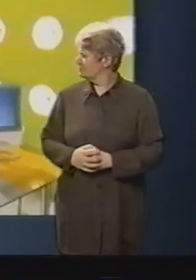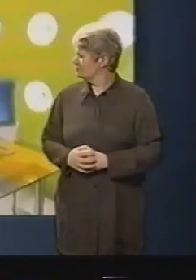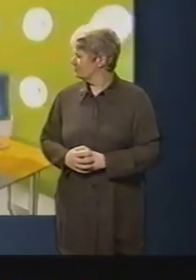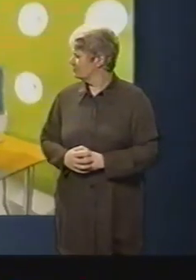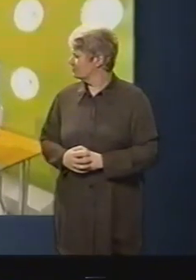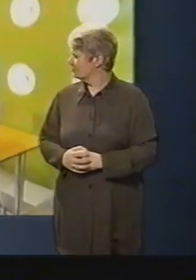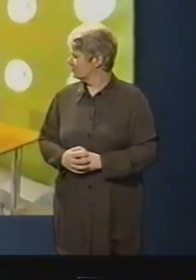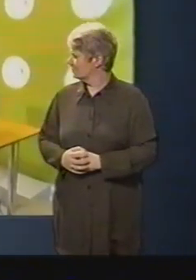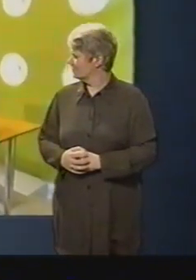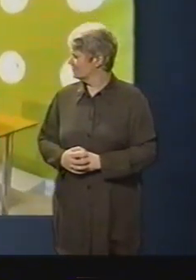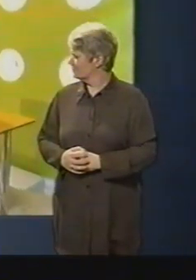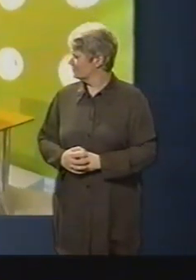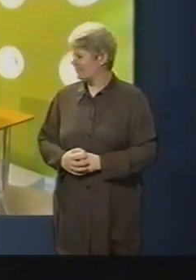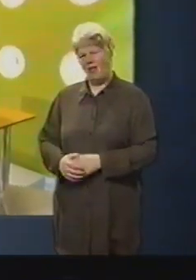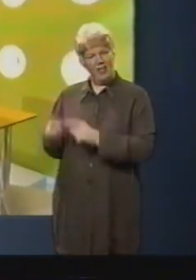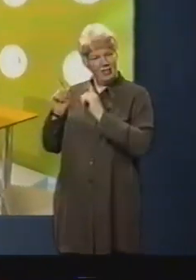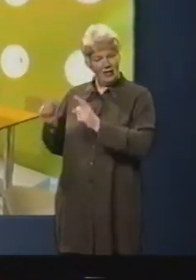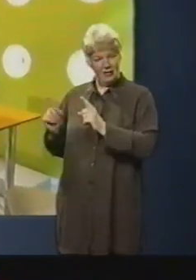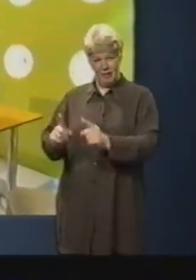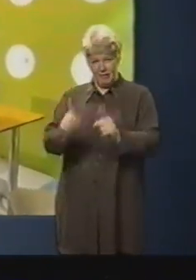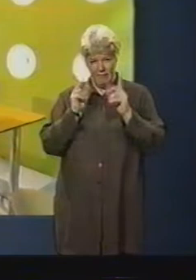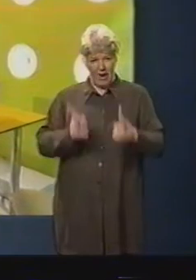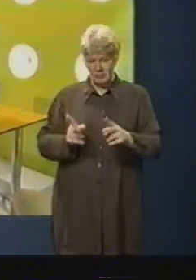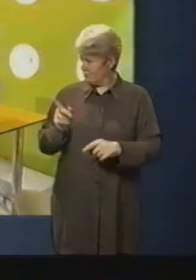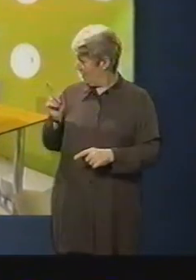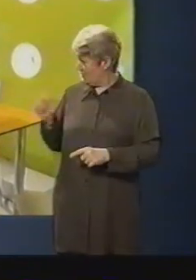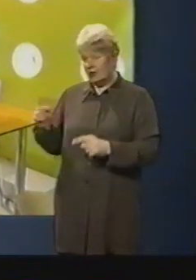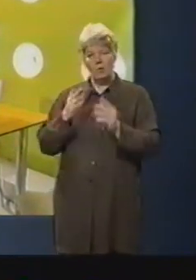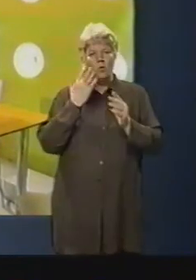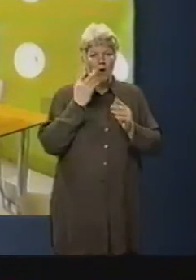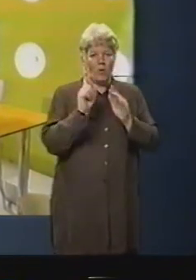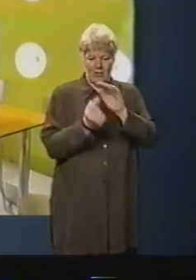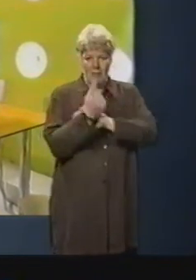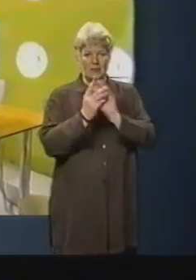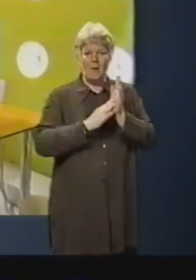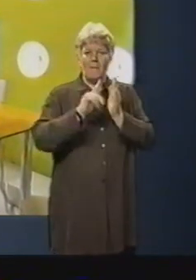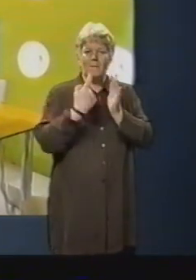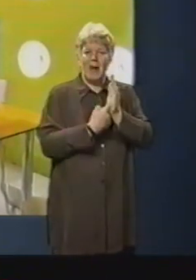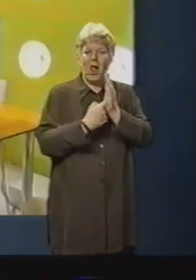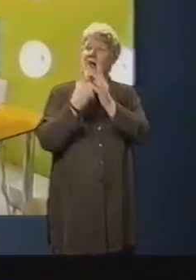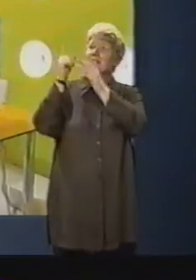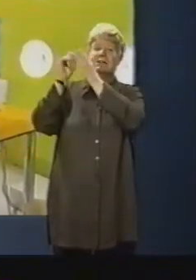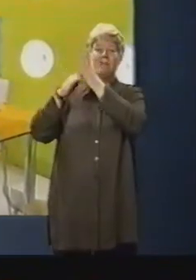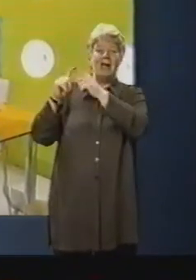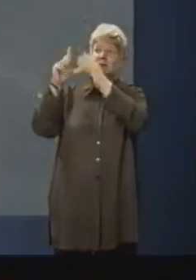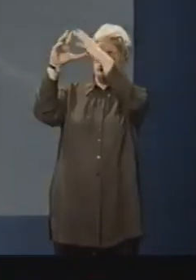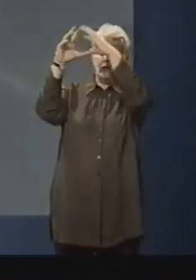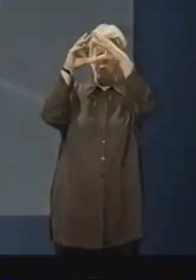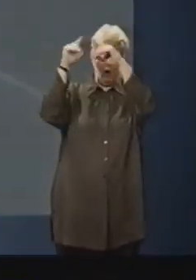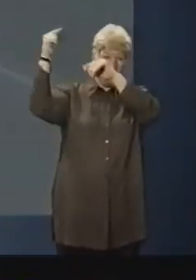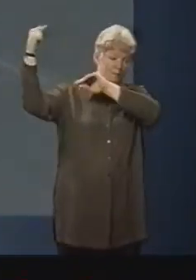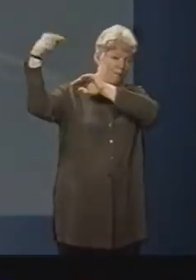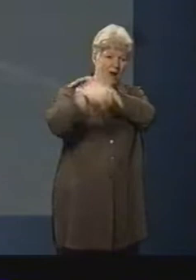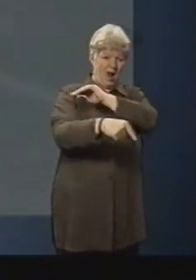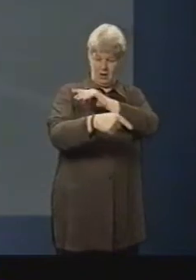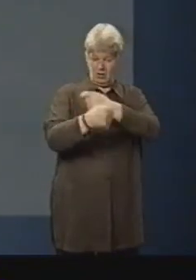Now, this is the amazing moment when the Mir space station burnt up on re-entry just over a week ago. It was the end of an